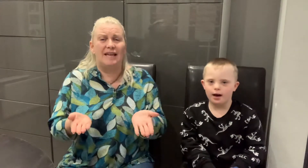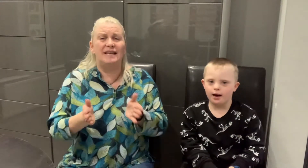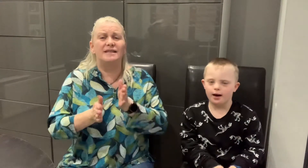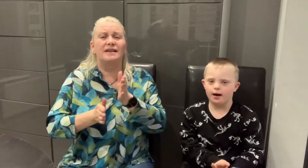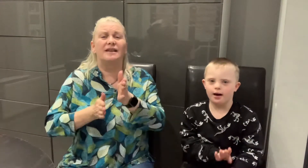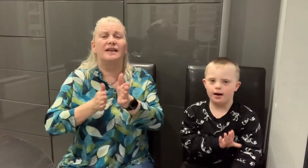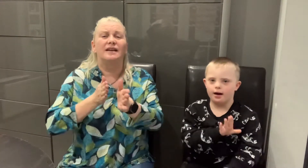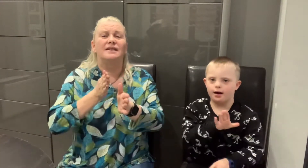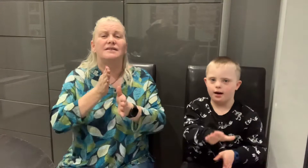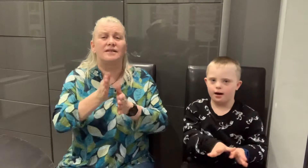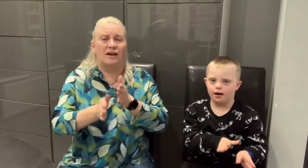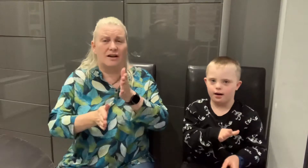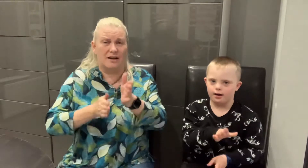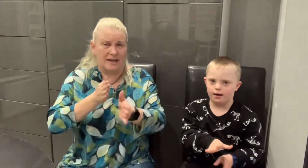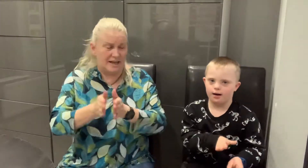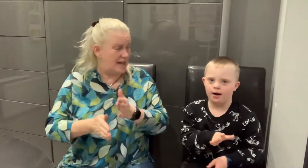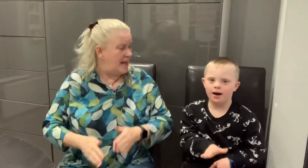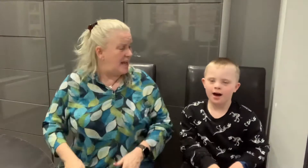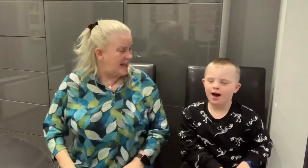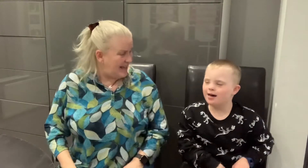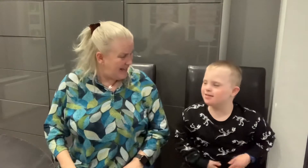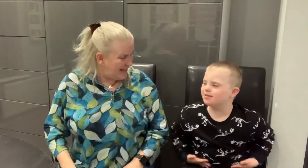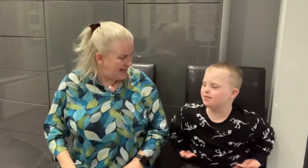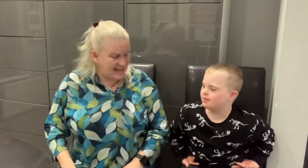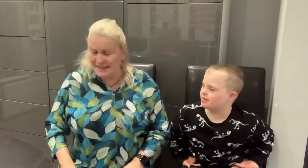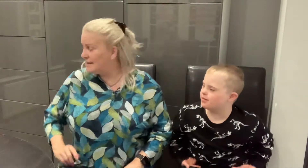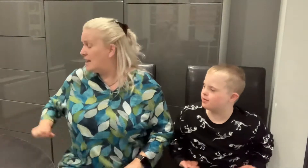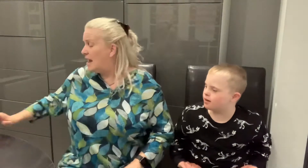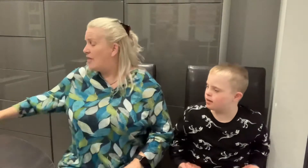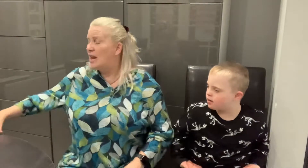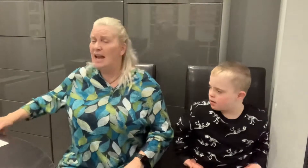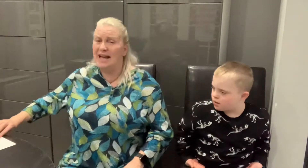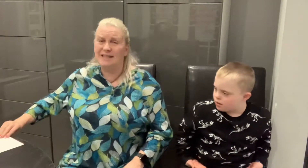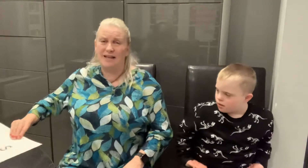Today's sign is the letter